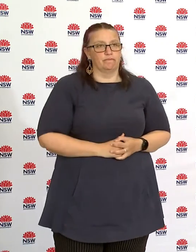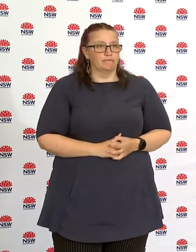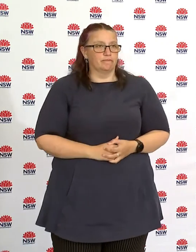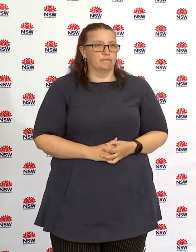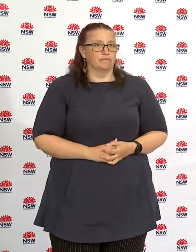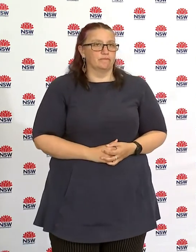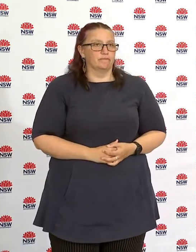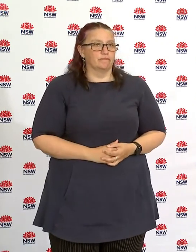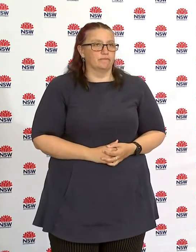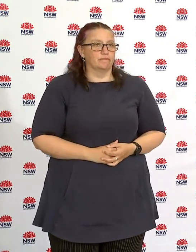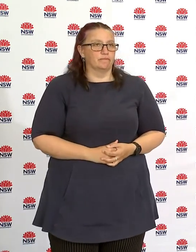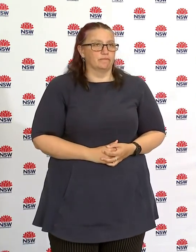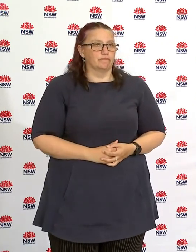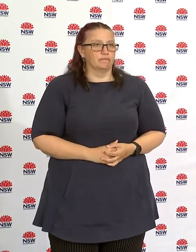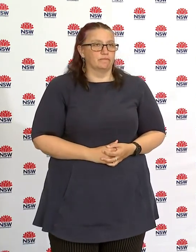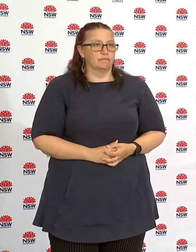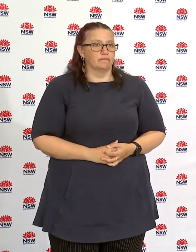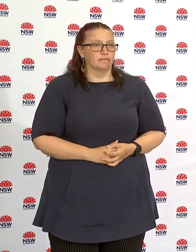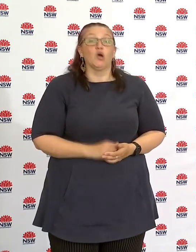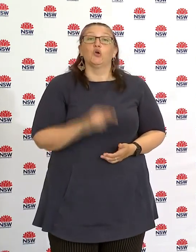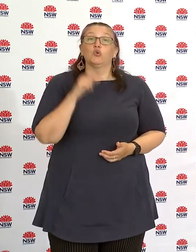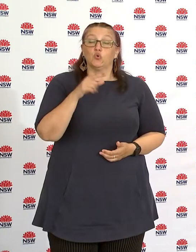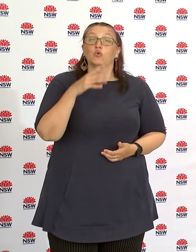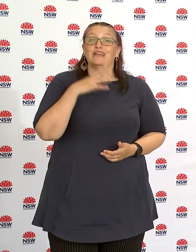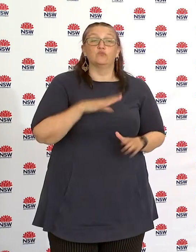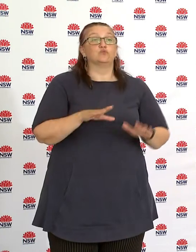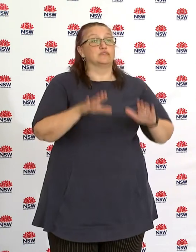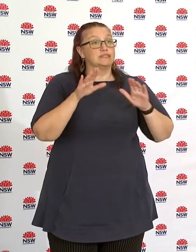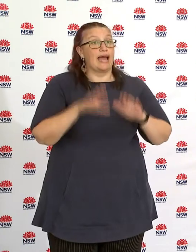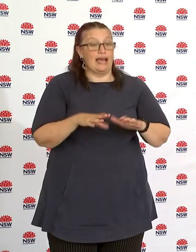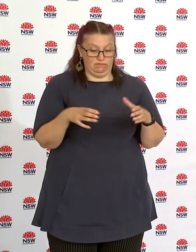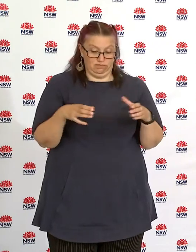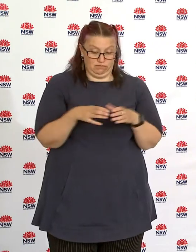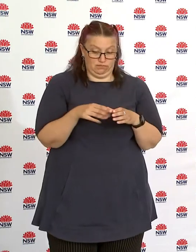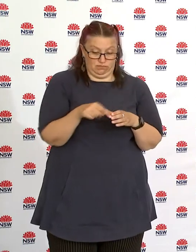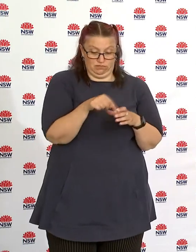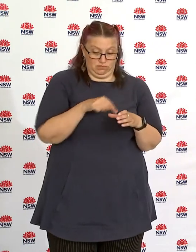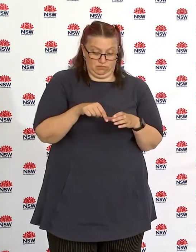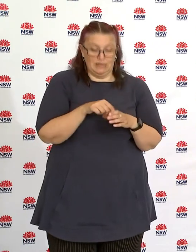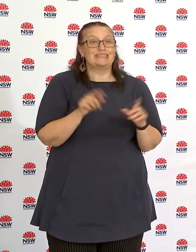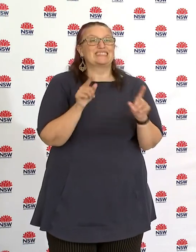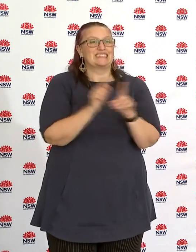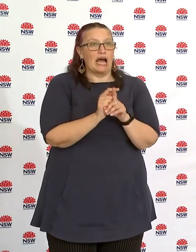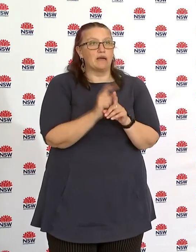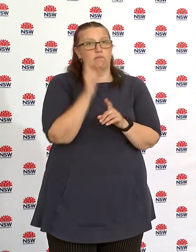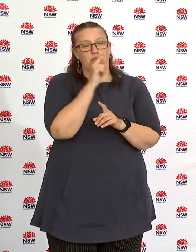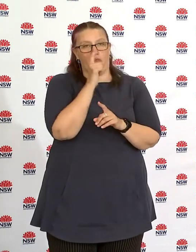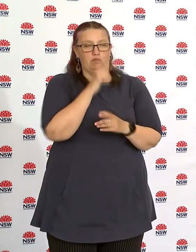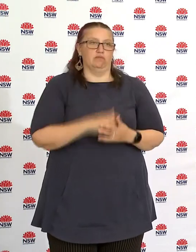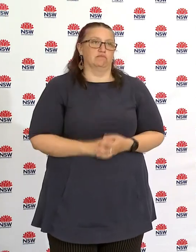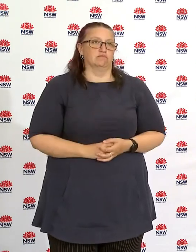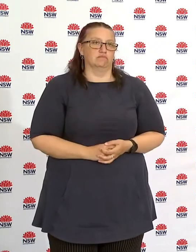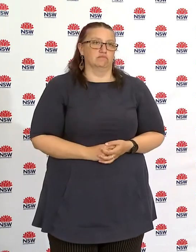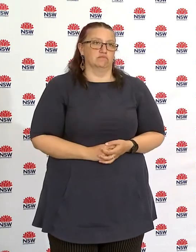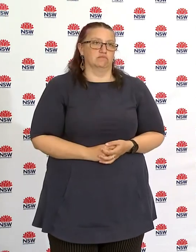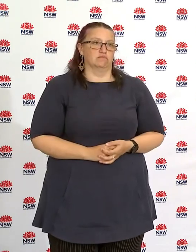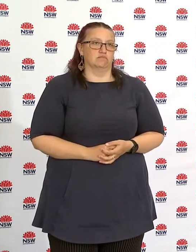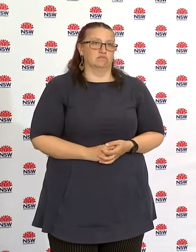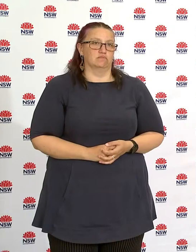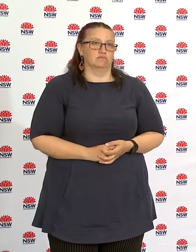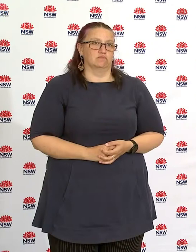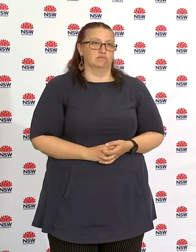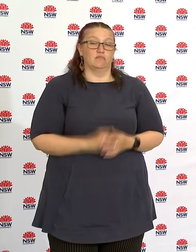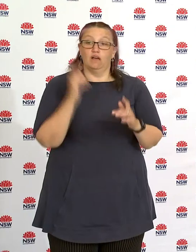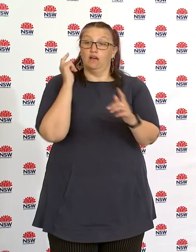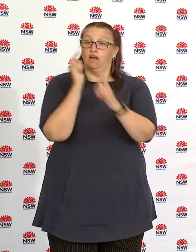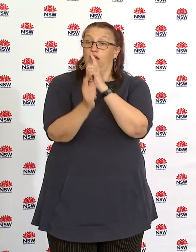this community that you have seen in the past. that limits the transmission so in